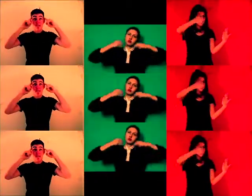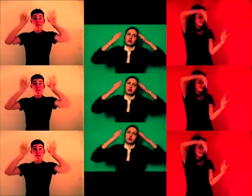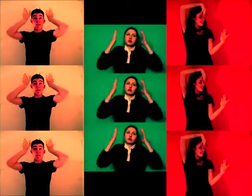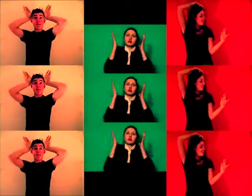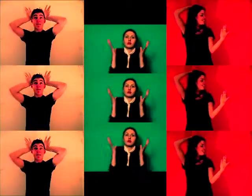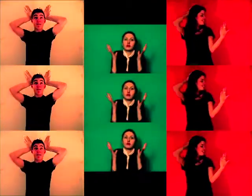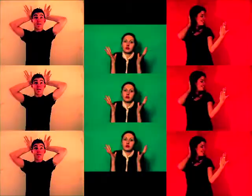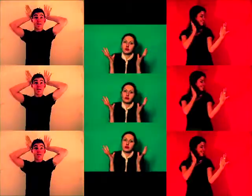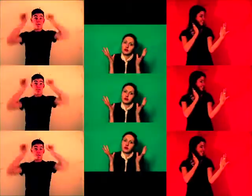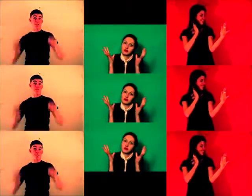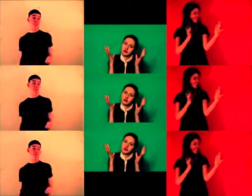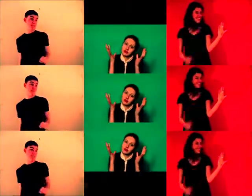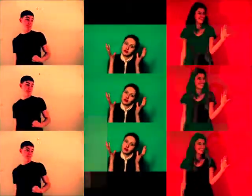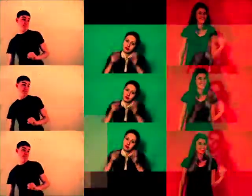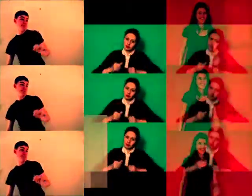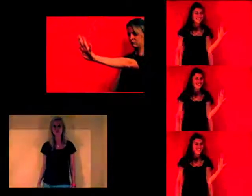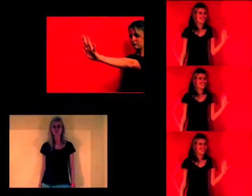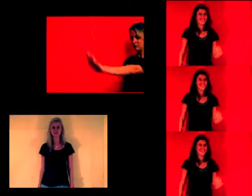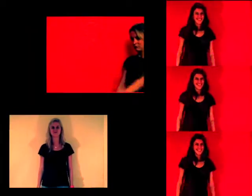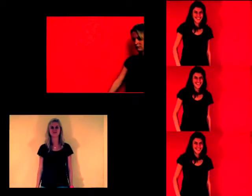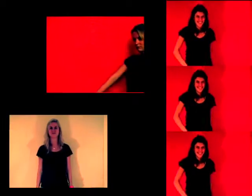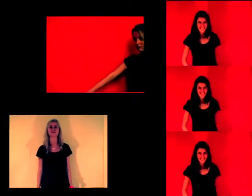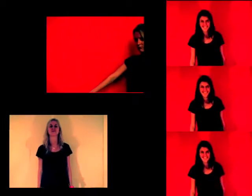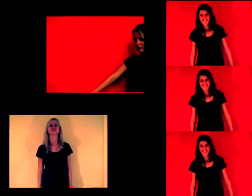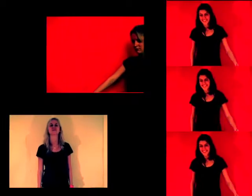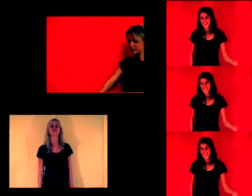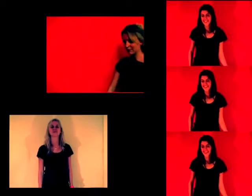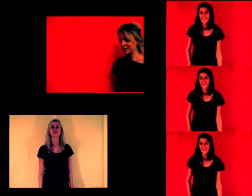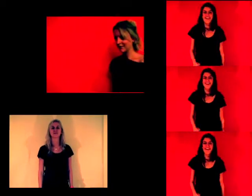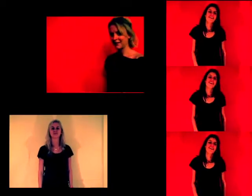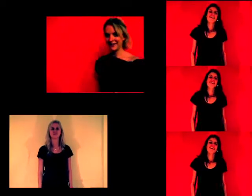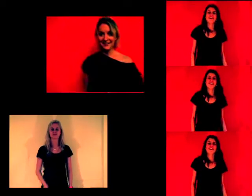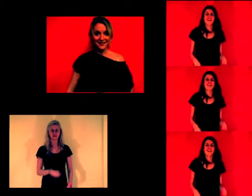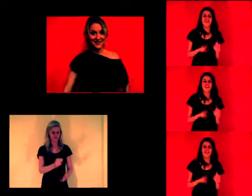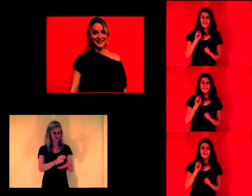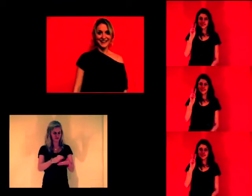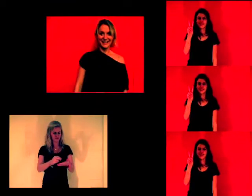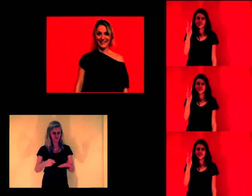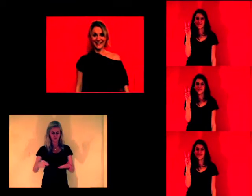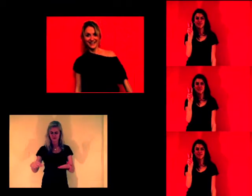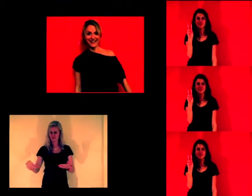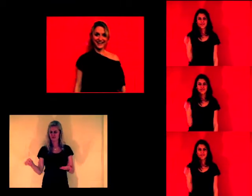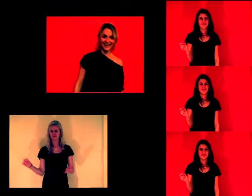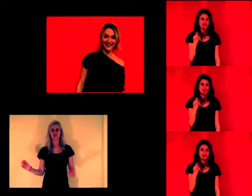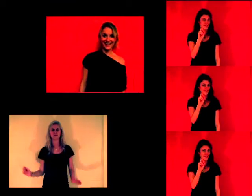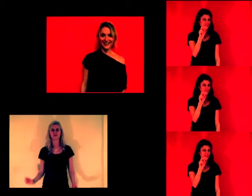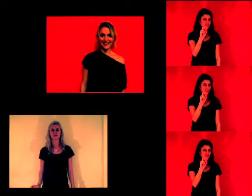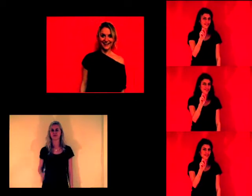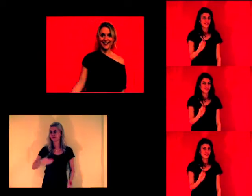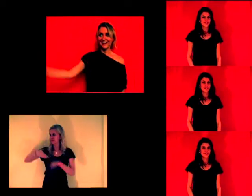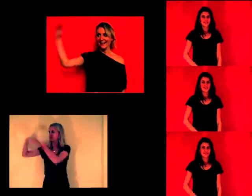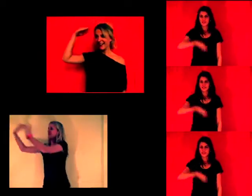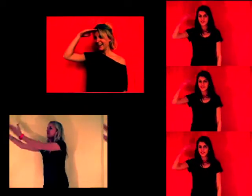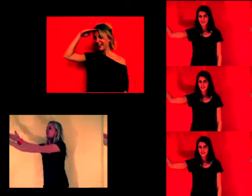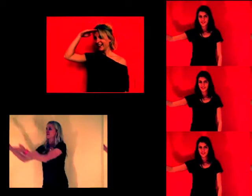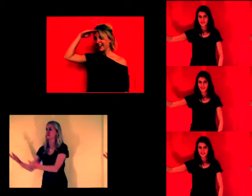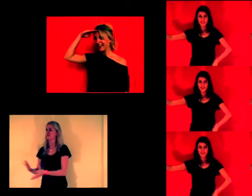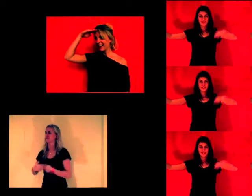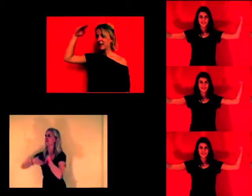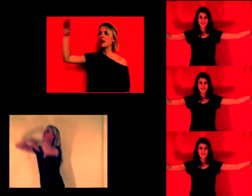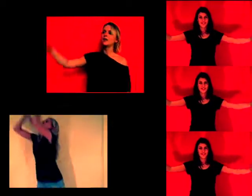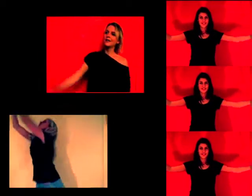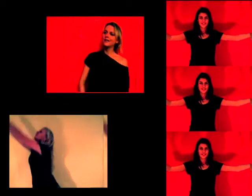and reflecting. I scrape into the sixth form to do my A-levels. Two words, never mentioned about my future.